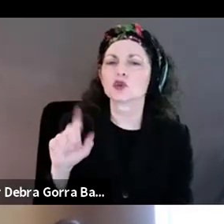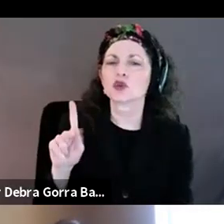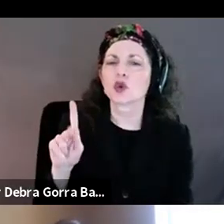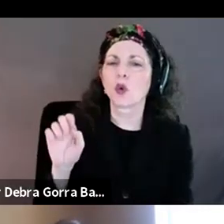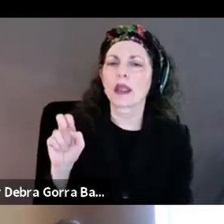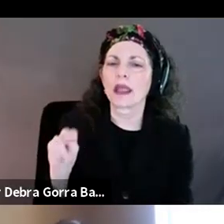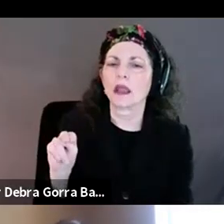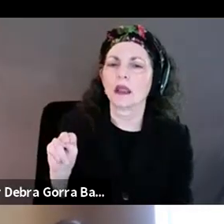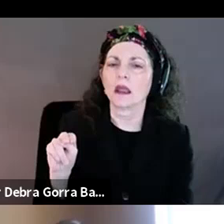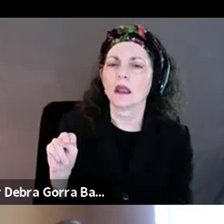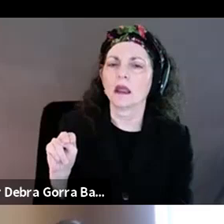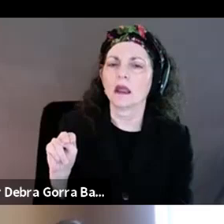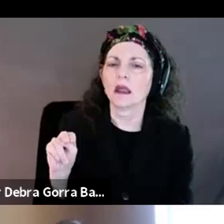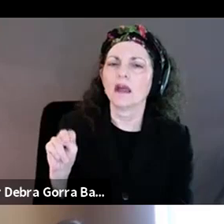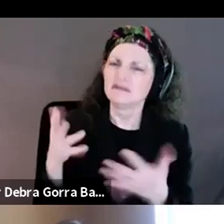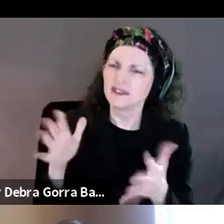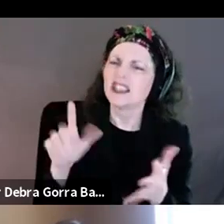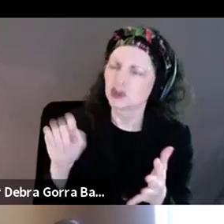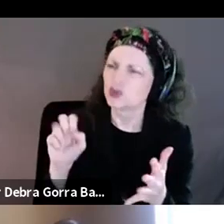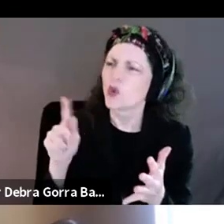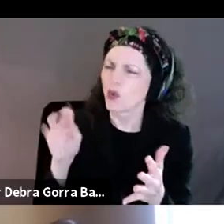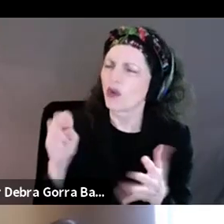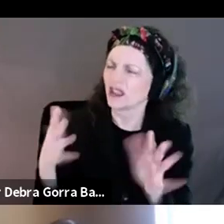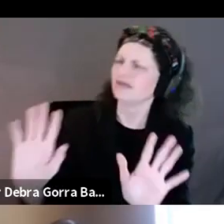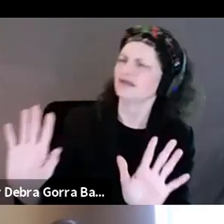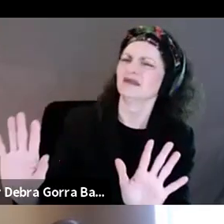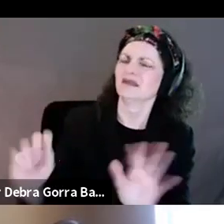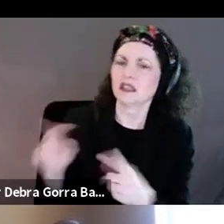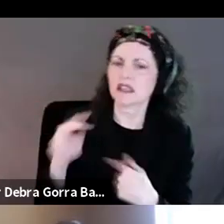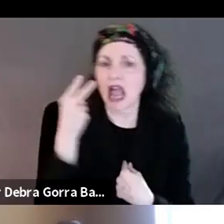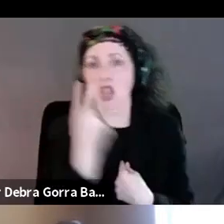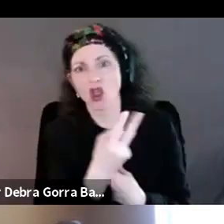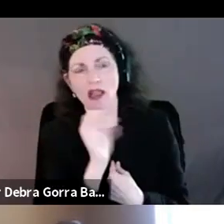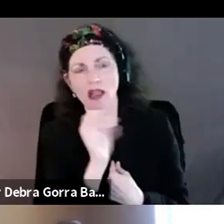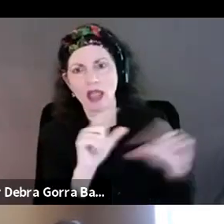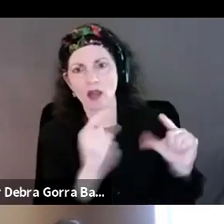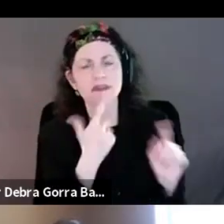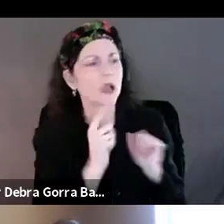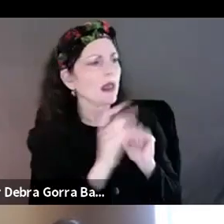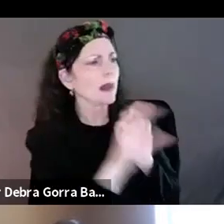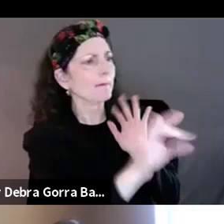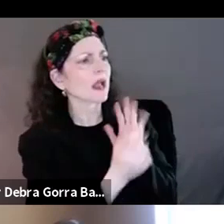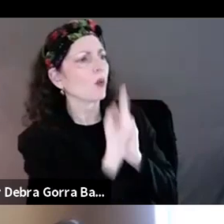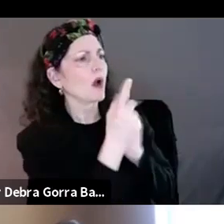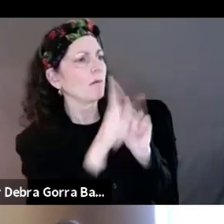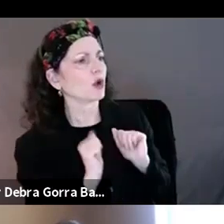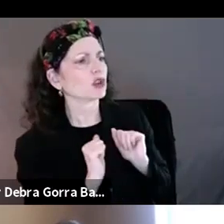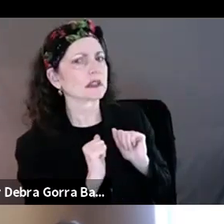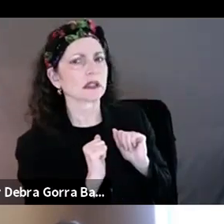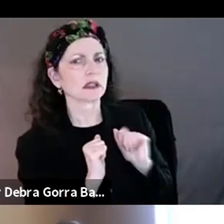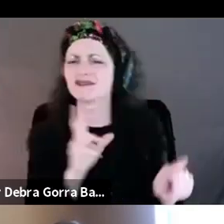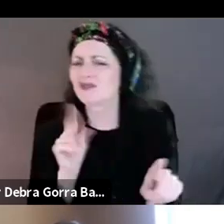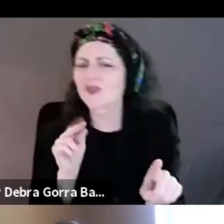Don't just, you know, oh, look at a group and say, oh, we need one person. And who do you know? But it's actually about relationship